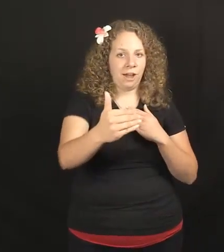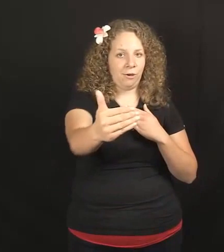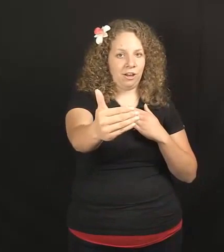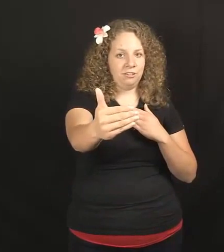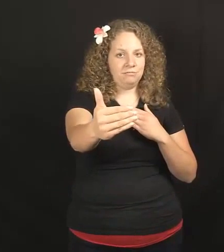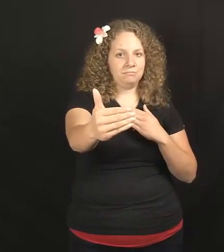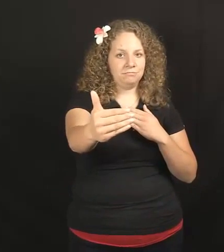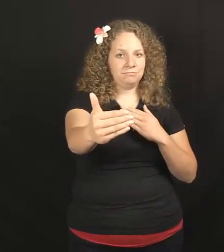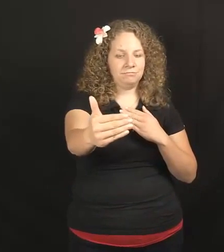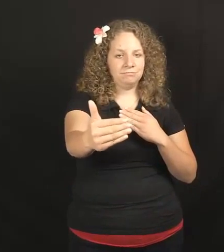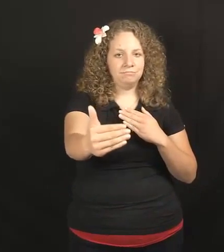now on